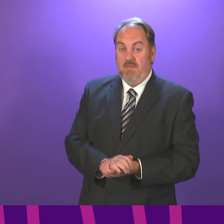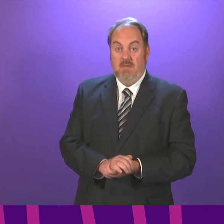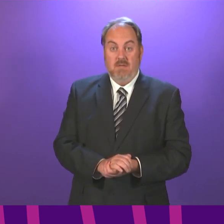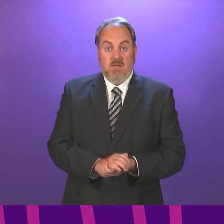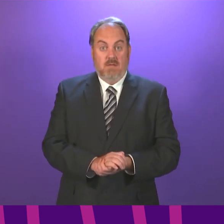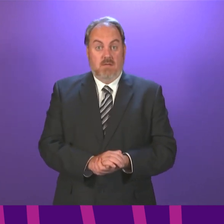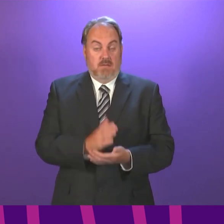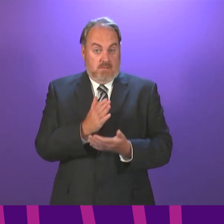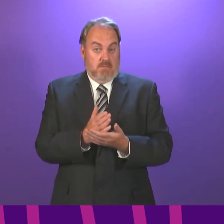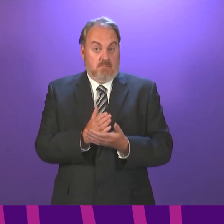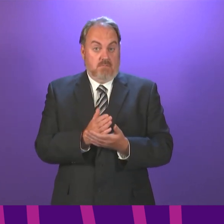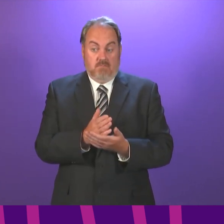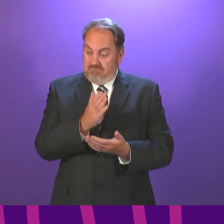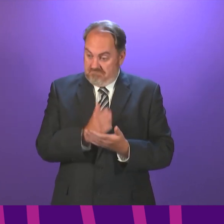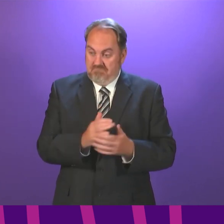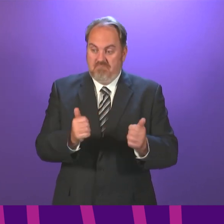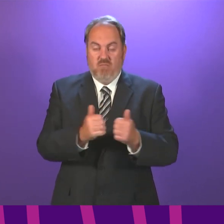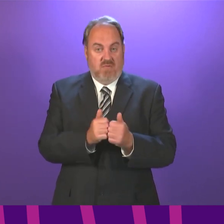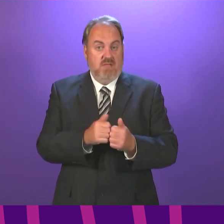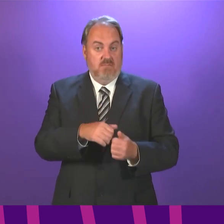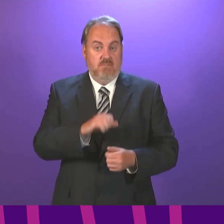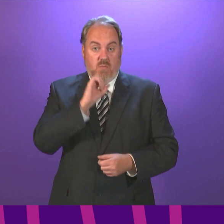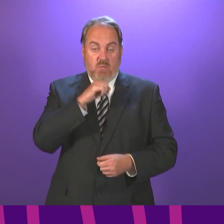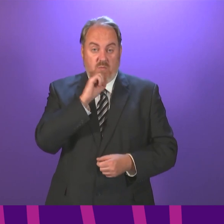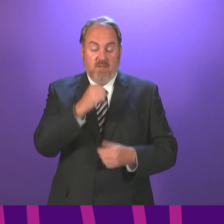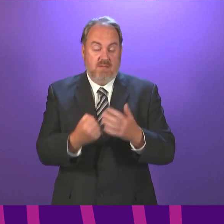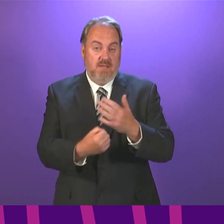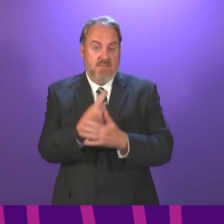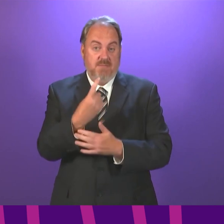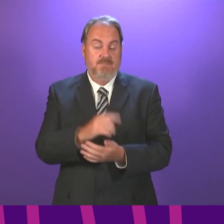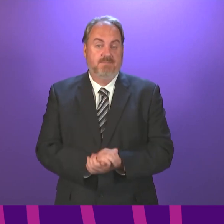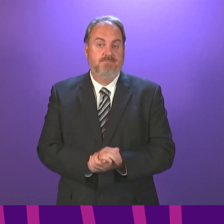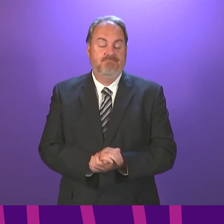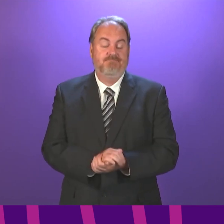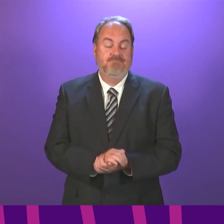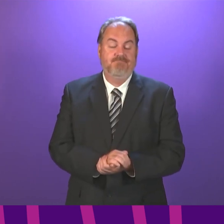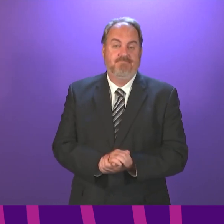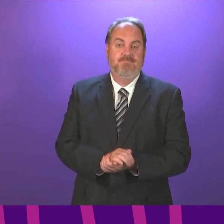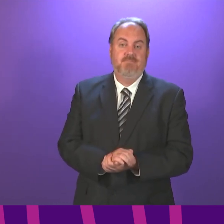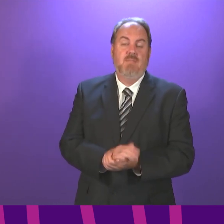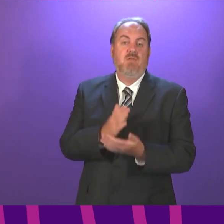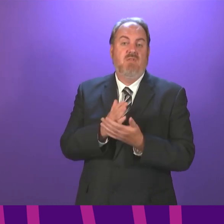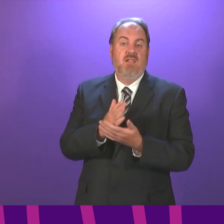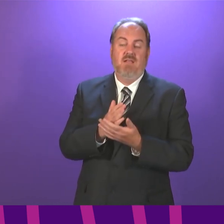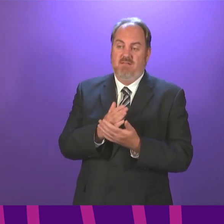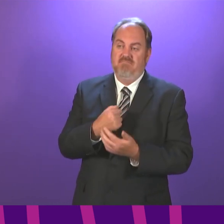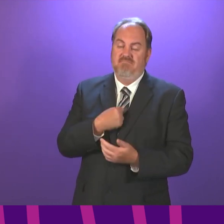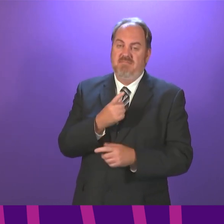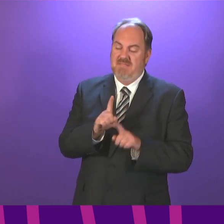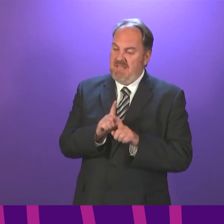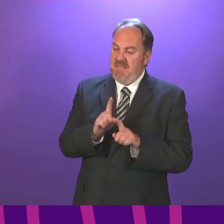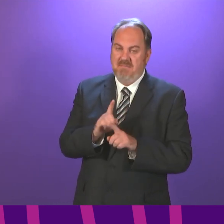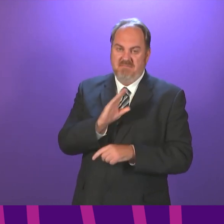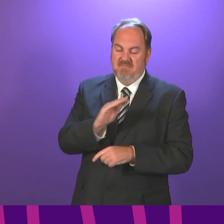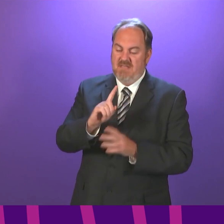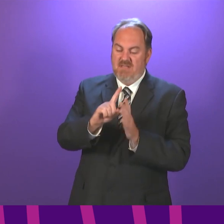can give that assurance, and I want to give that assurance very strongly. I also would want to convey my condolences